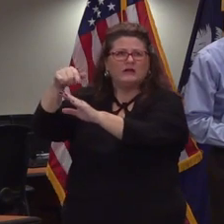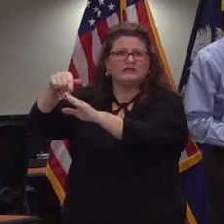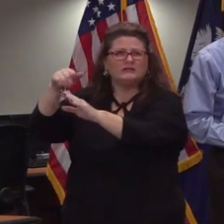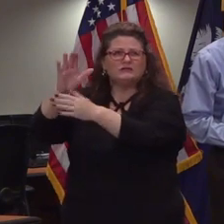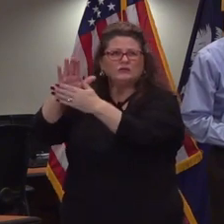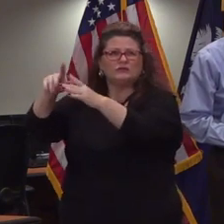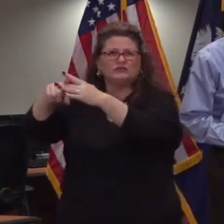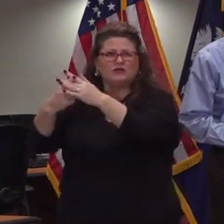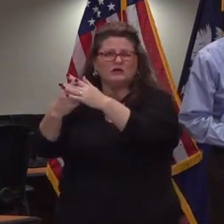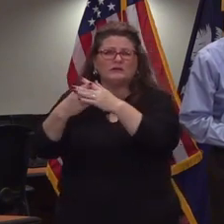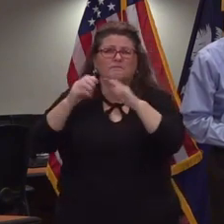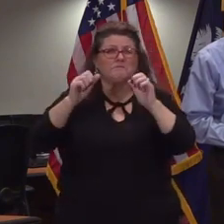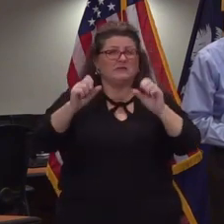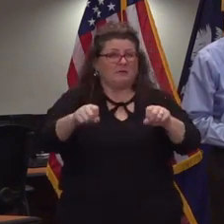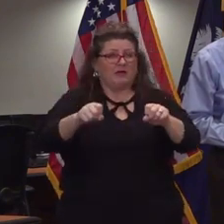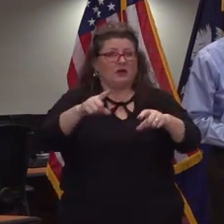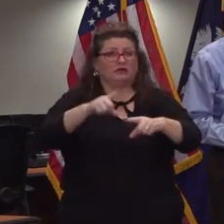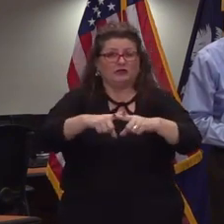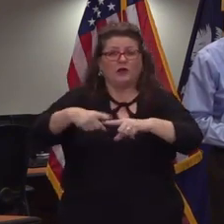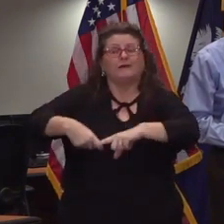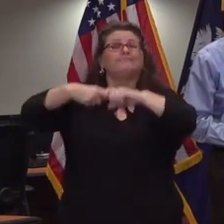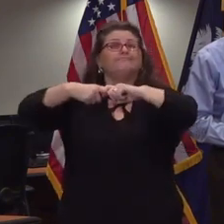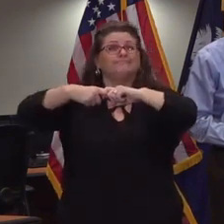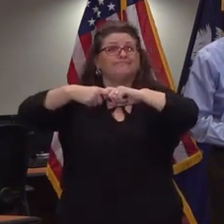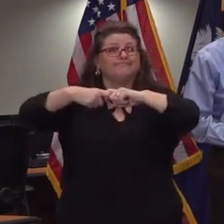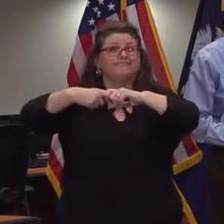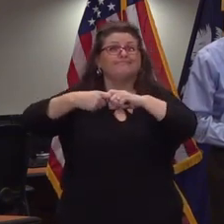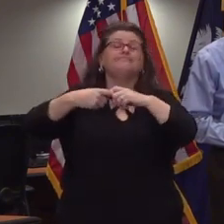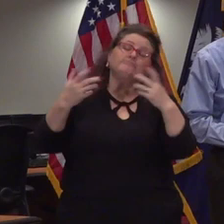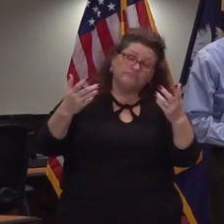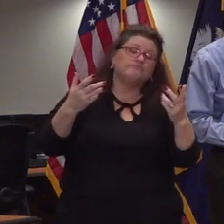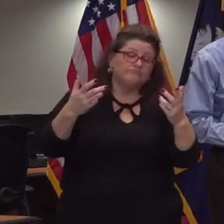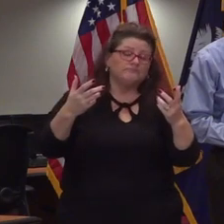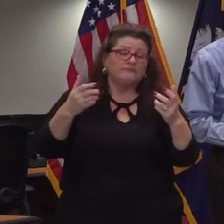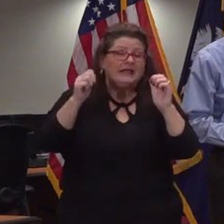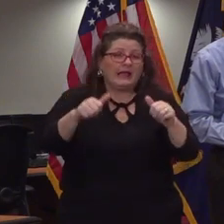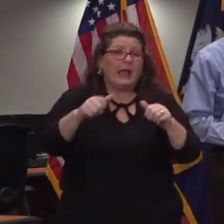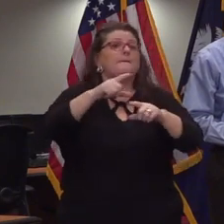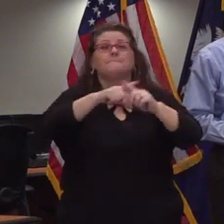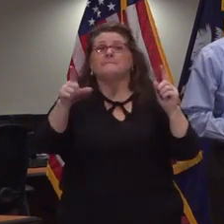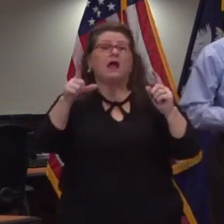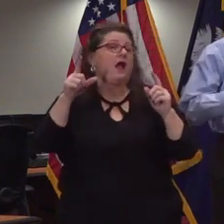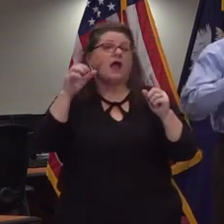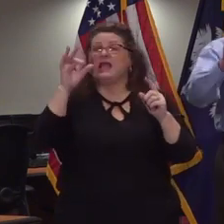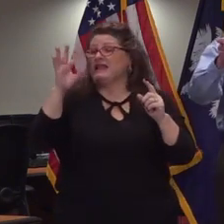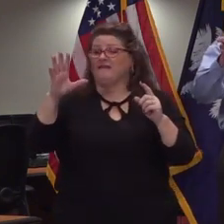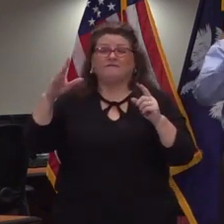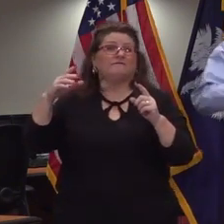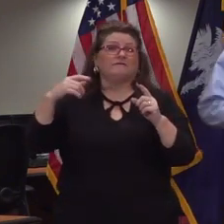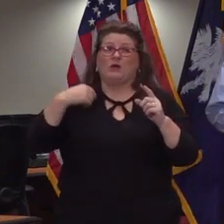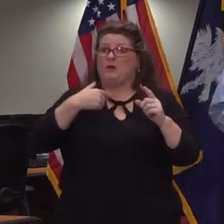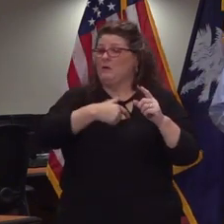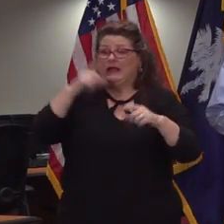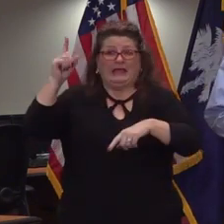to look at is it possible to hold it face to face if not we will be prepared with a virtual platform governor did that